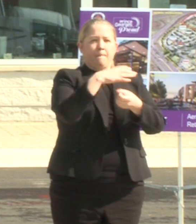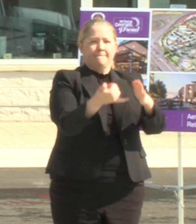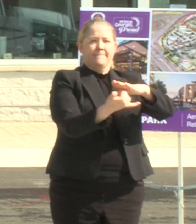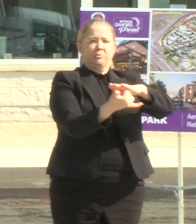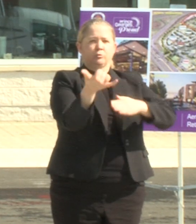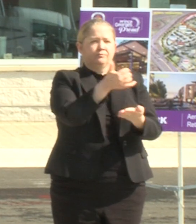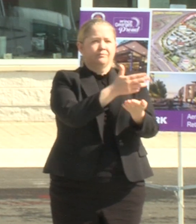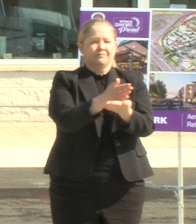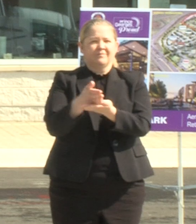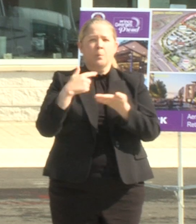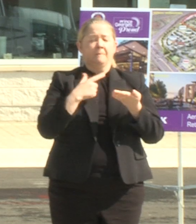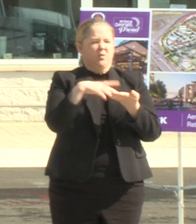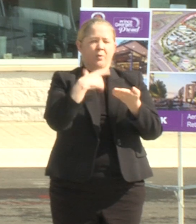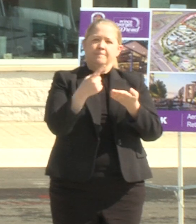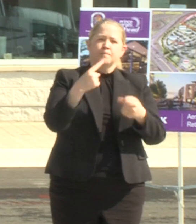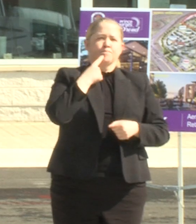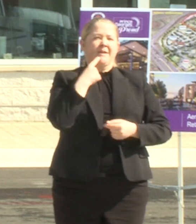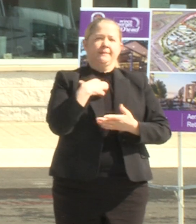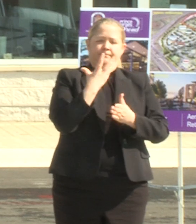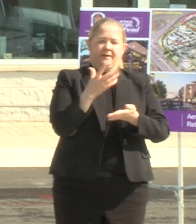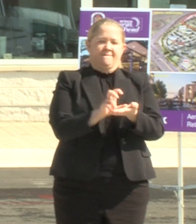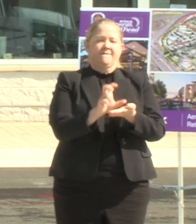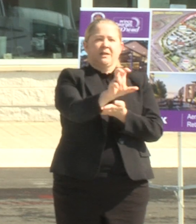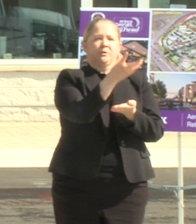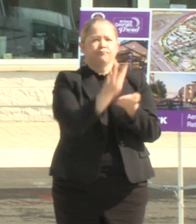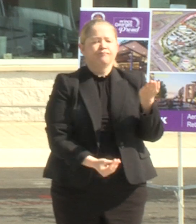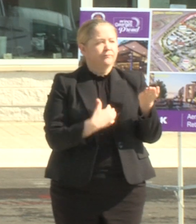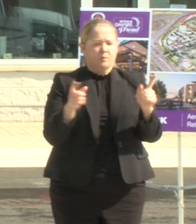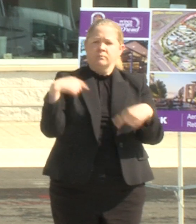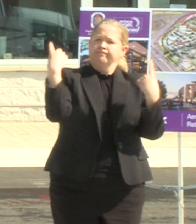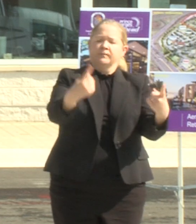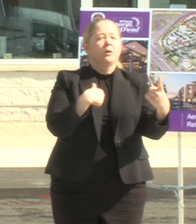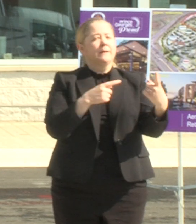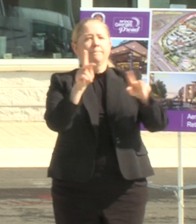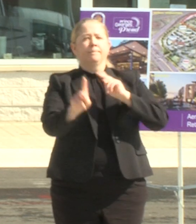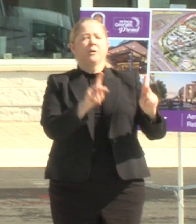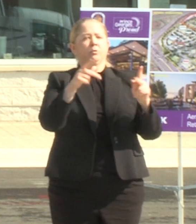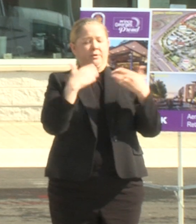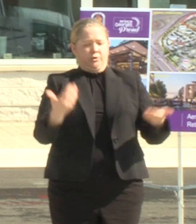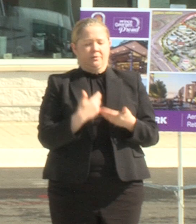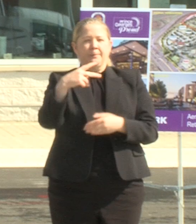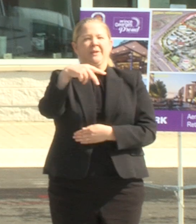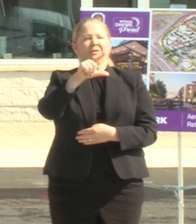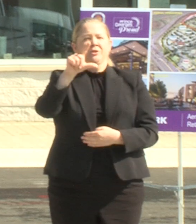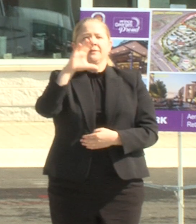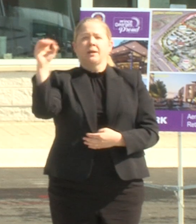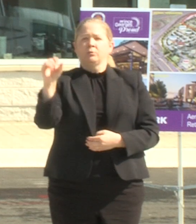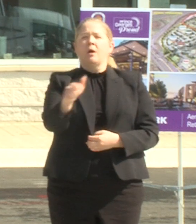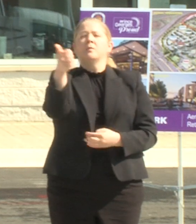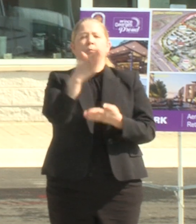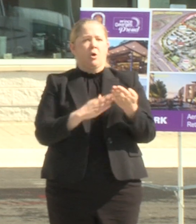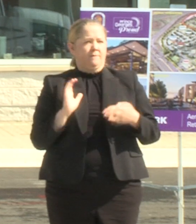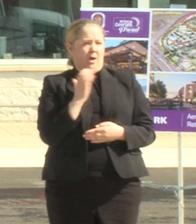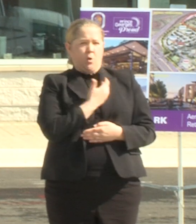these investments for far too long the people of central Prince George's County like every other part of our county